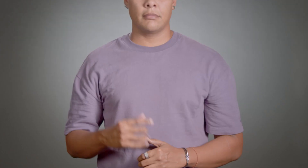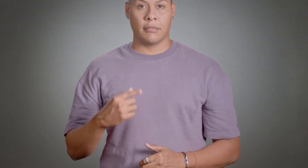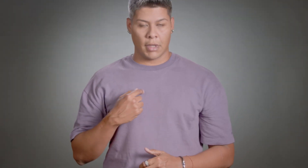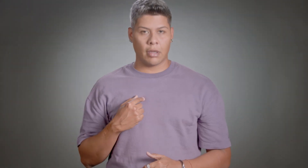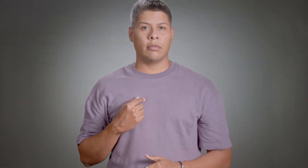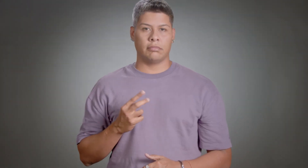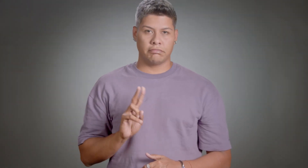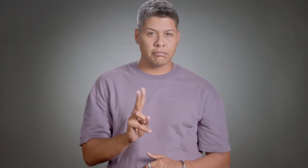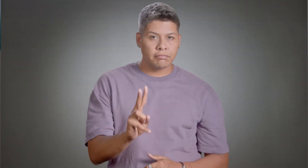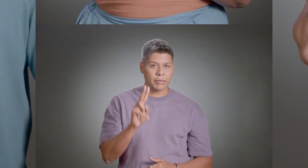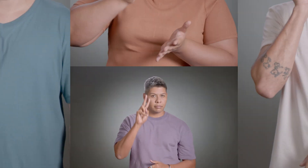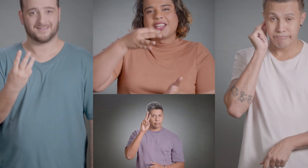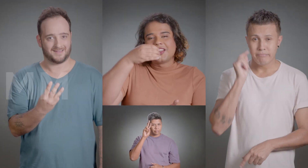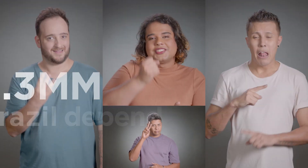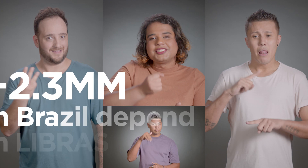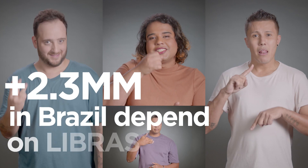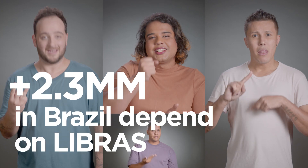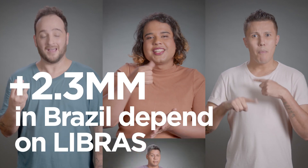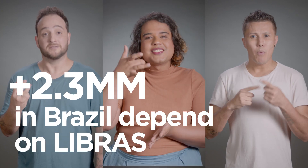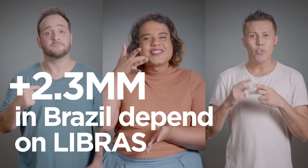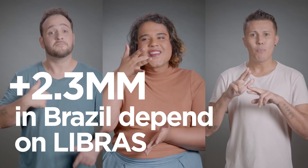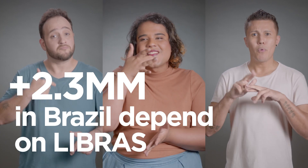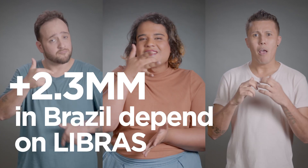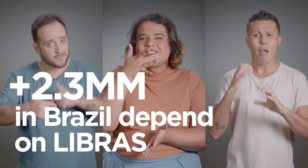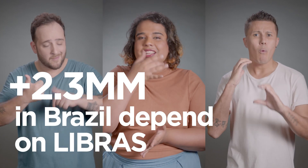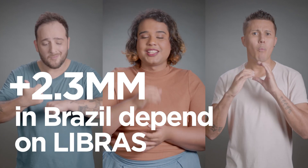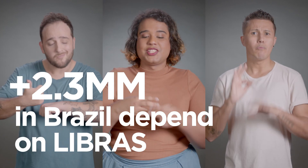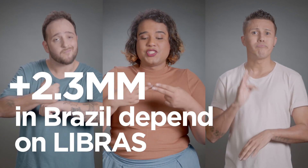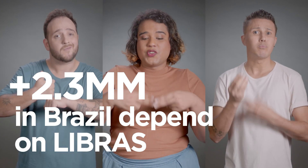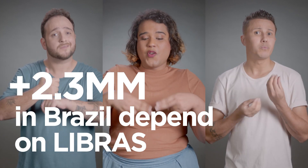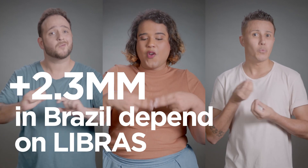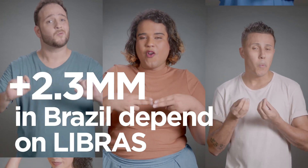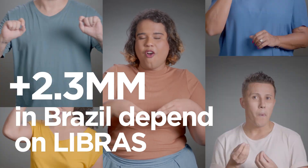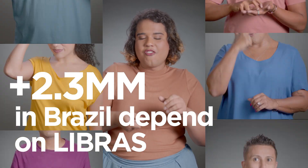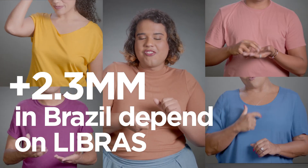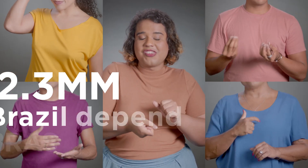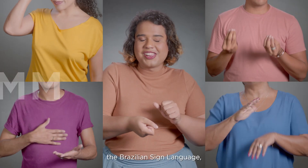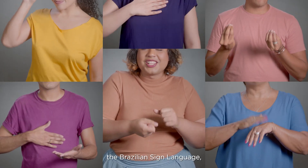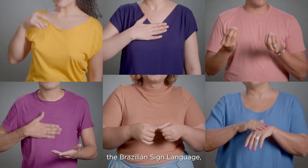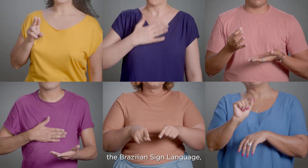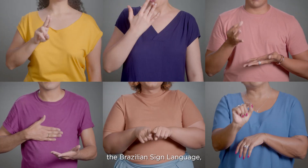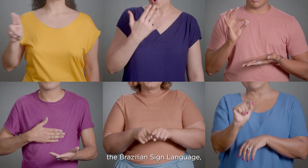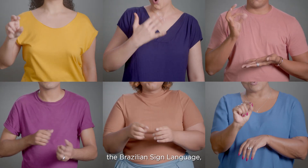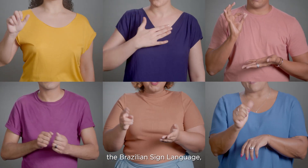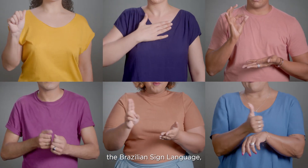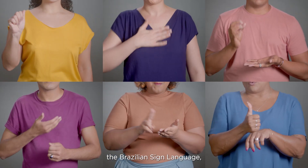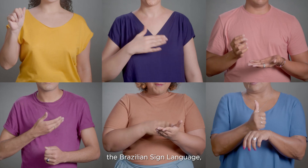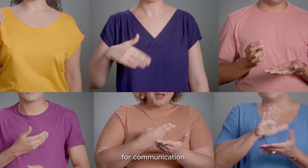in Brazil over 2.3 million people just like Gabriel depend on Libra the Brazilian sign language for